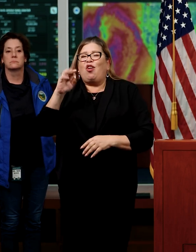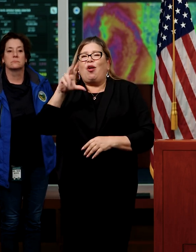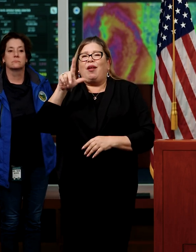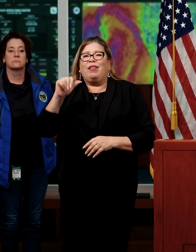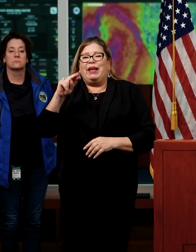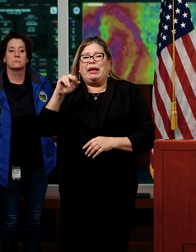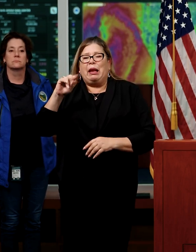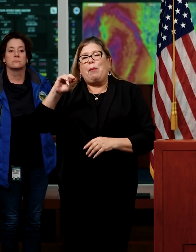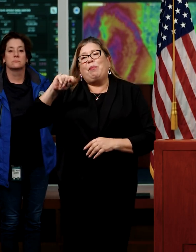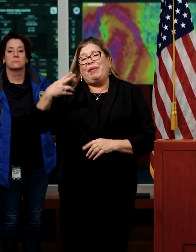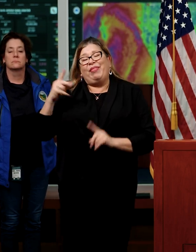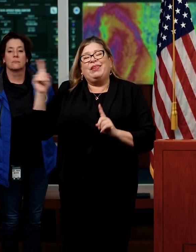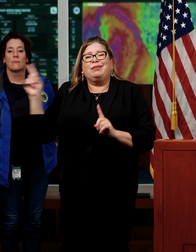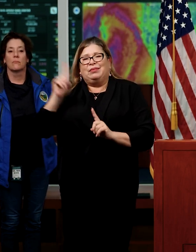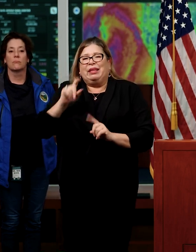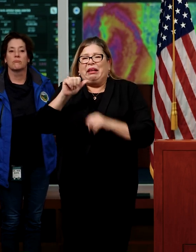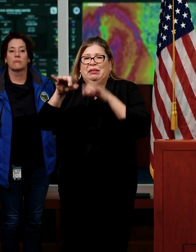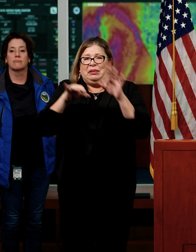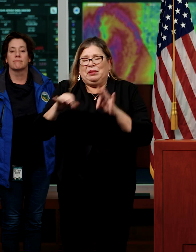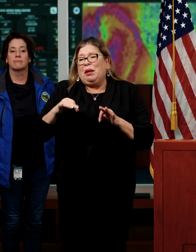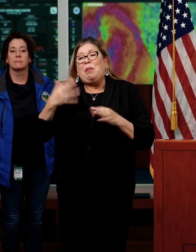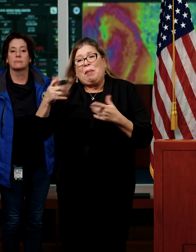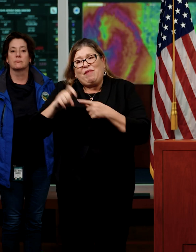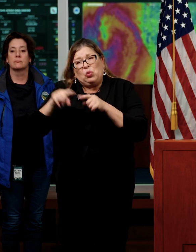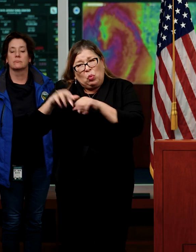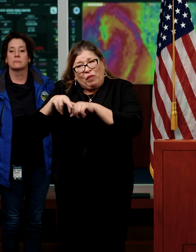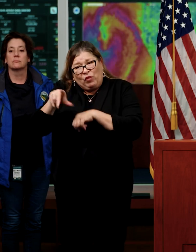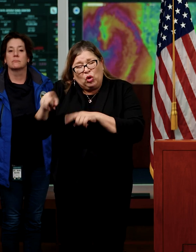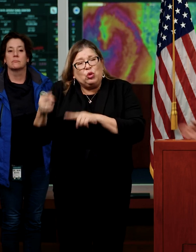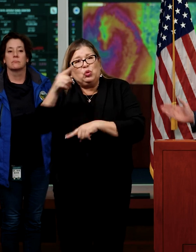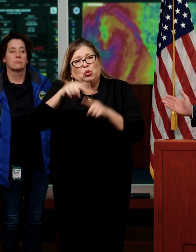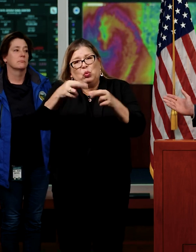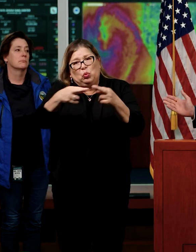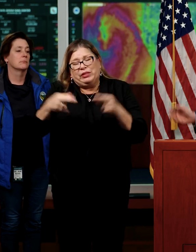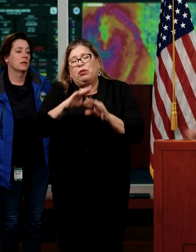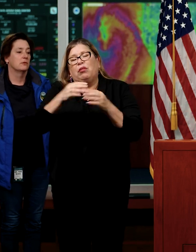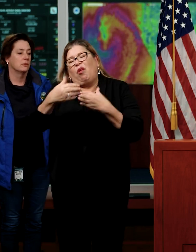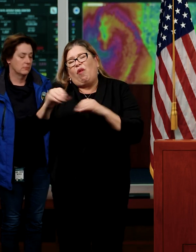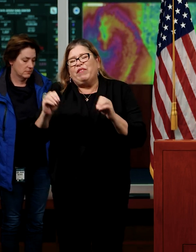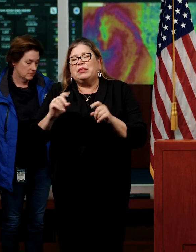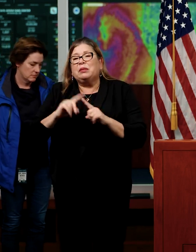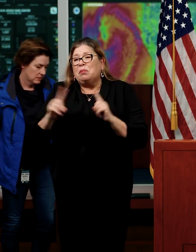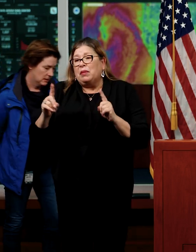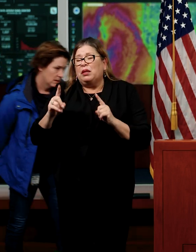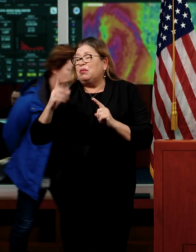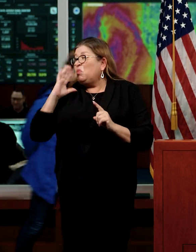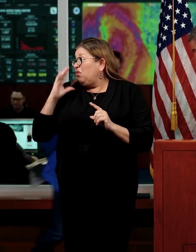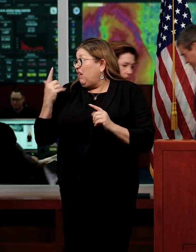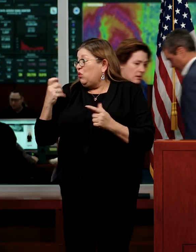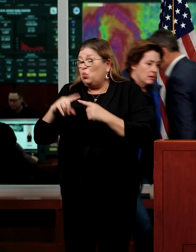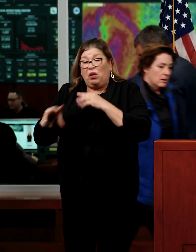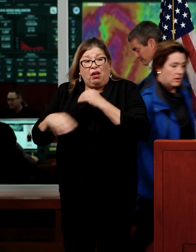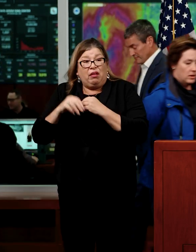and we might have to refer you to somebody who's actually from the regional office on the specific location, but just ask you to add anything, Carla.